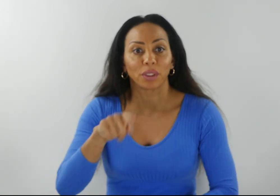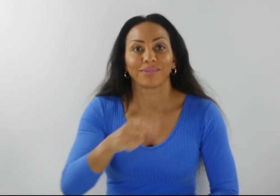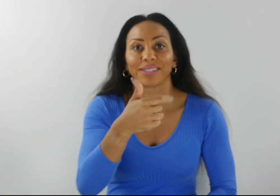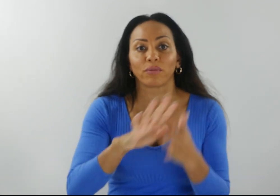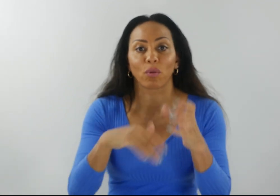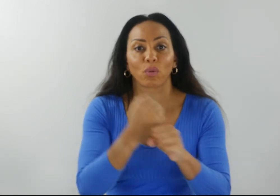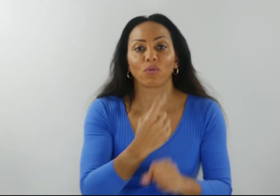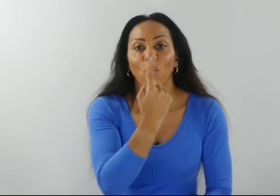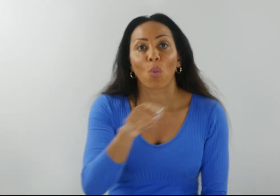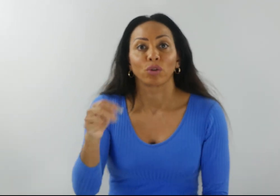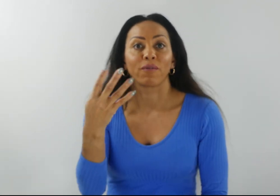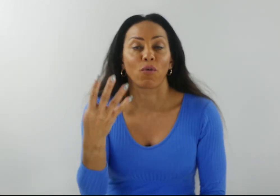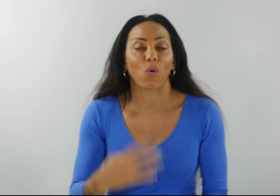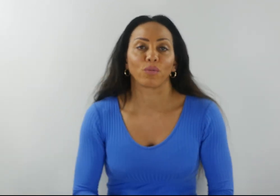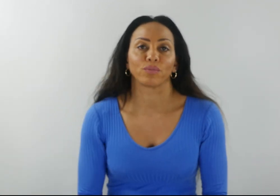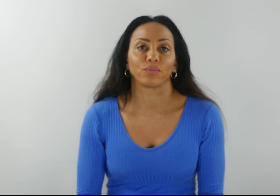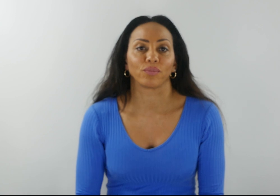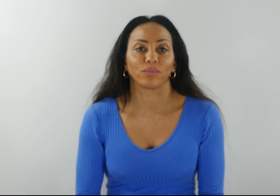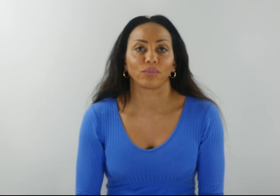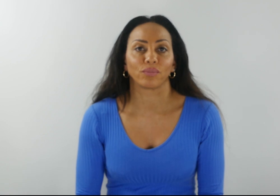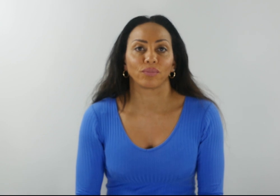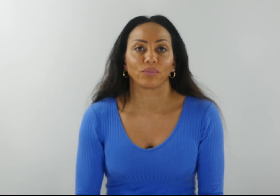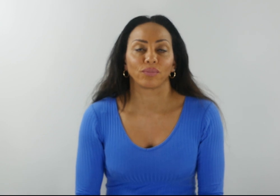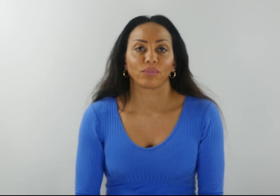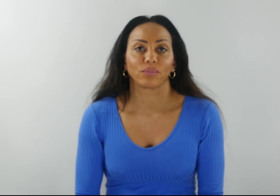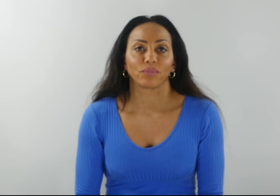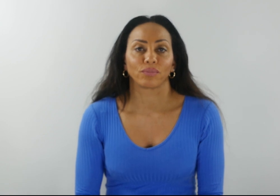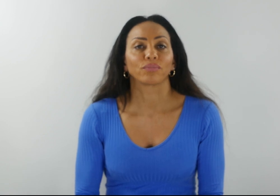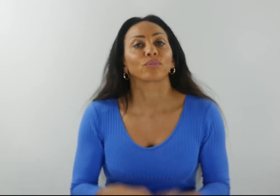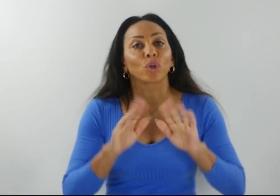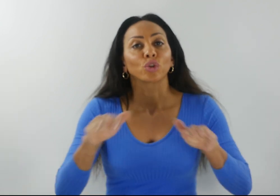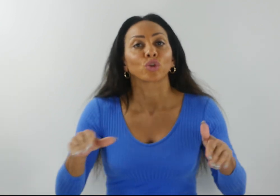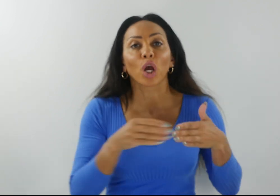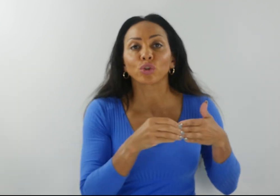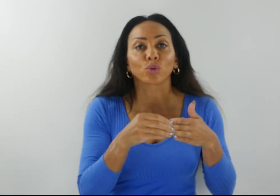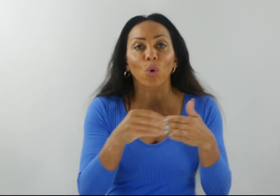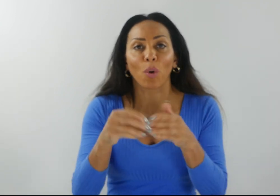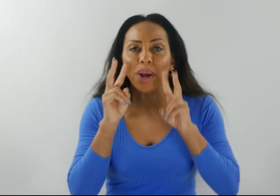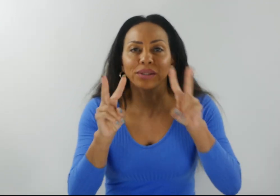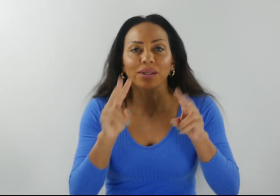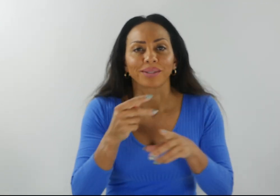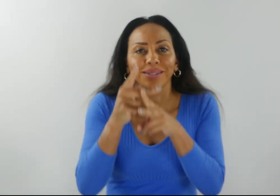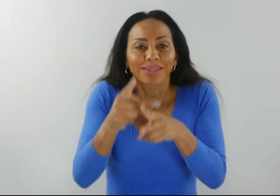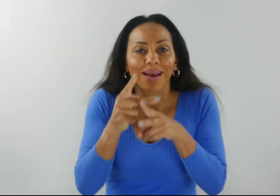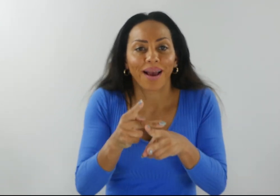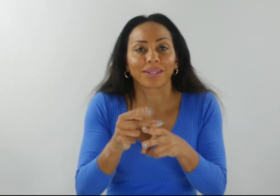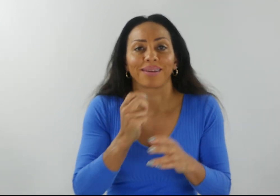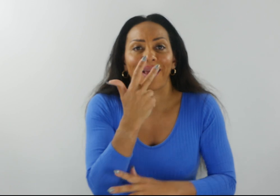August, from 1 until 4pm. We will have a touch tour led by sighted guides on the 8th of August, at